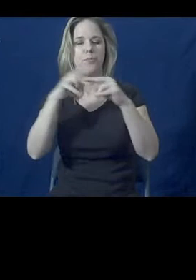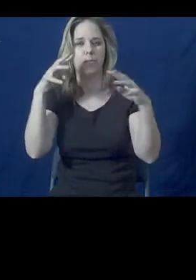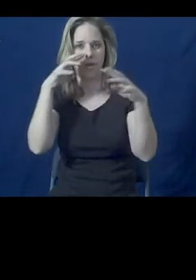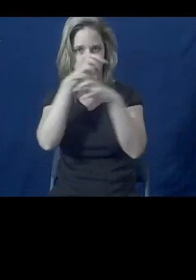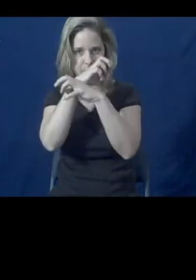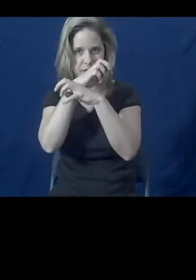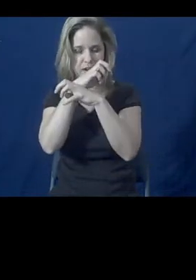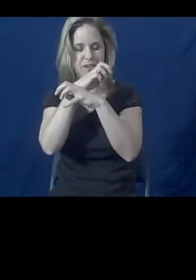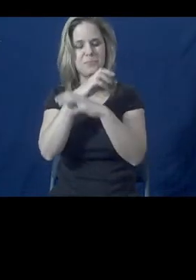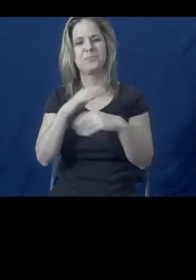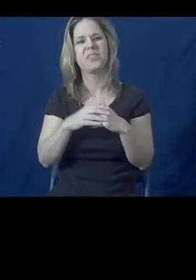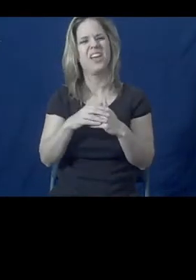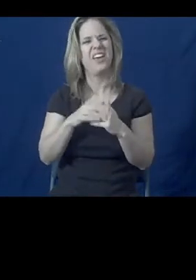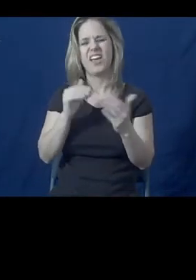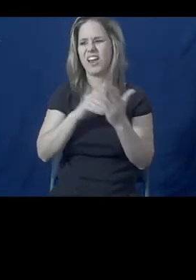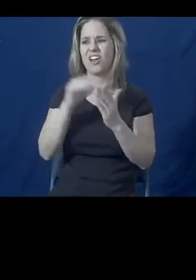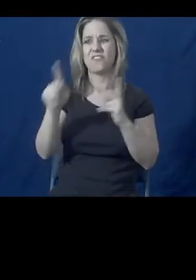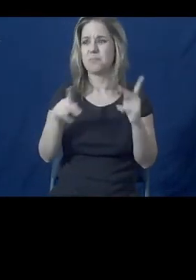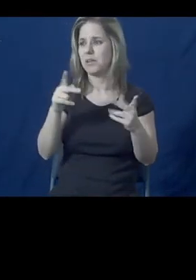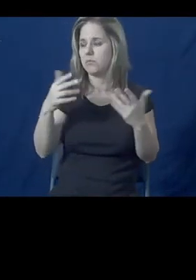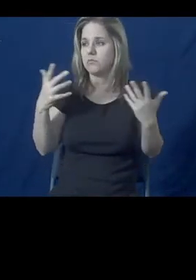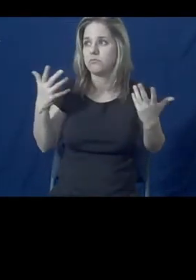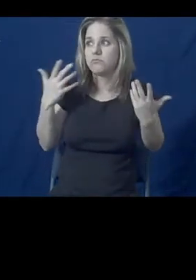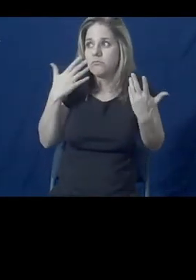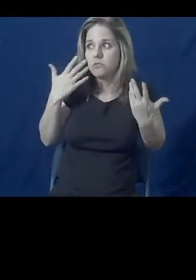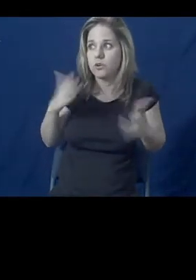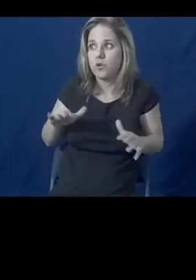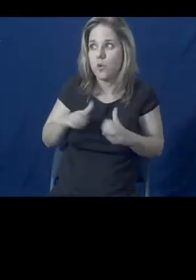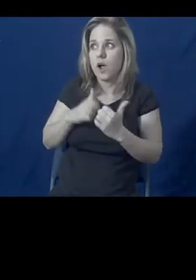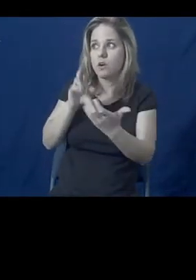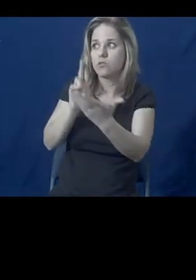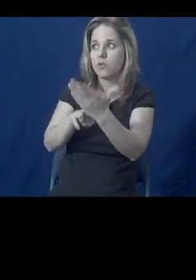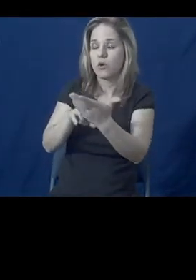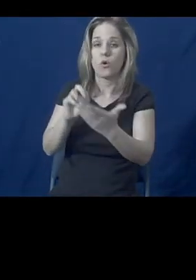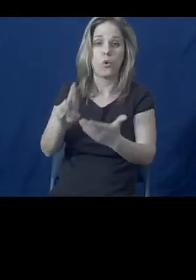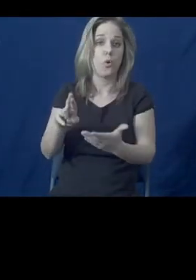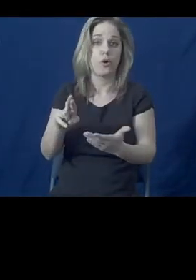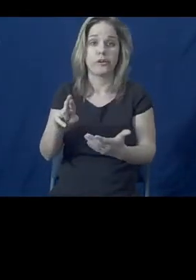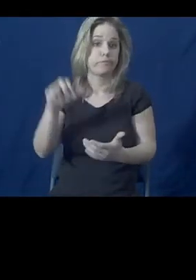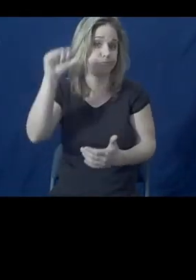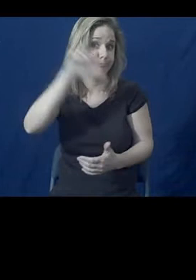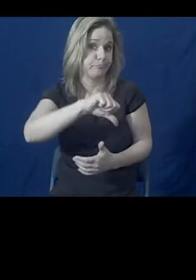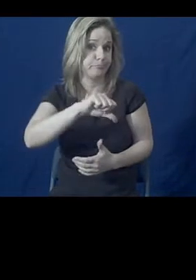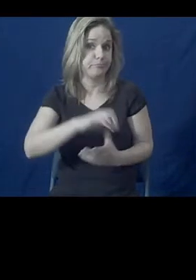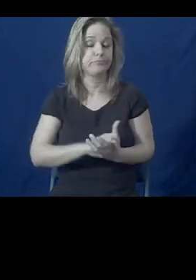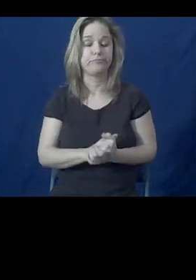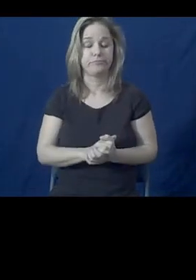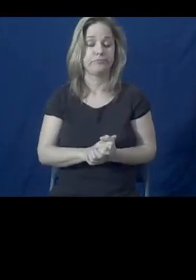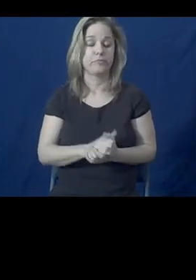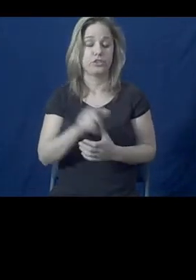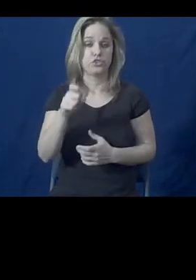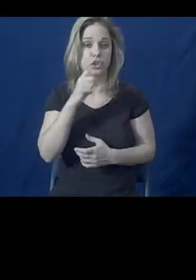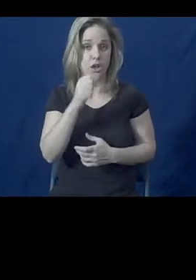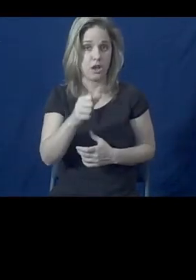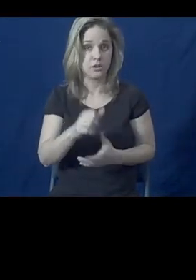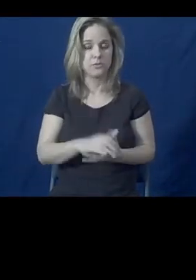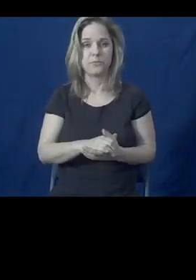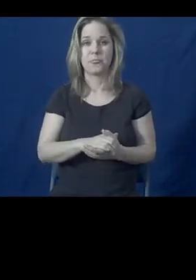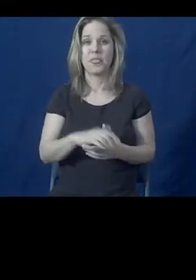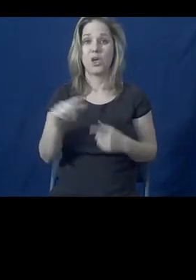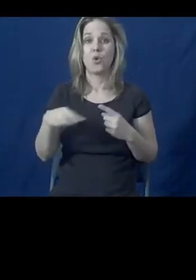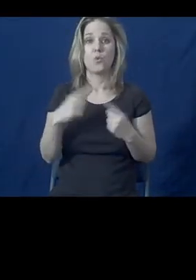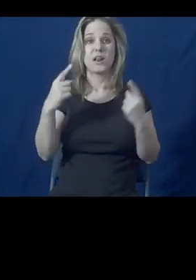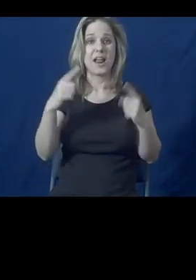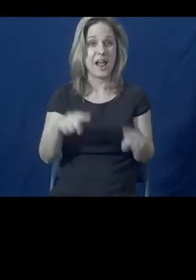And a lot of times folks just don't know how to enroll or they're being wrongfully denied benefits. And when this happens and